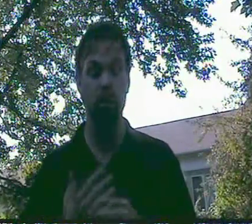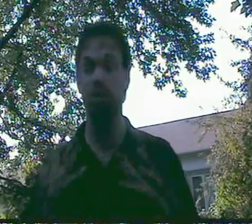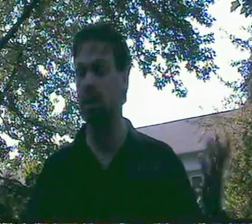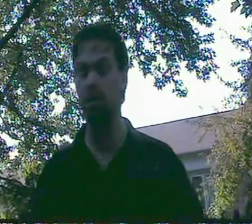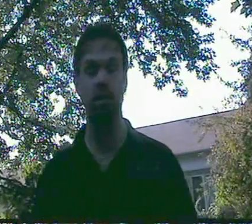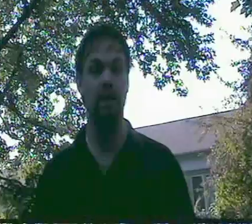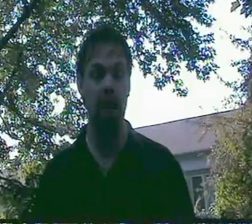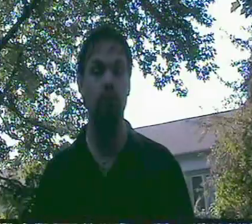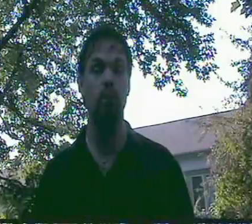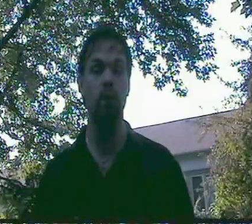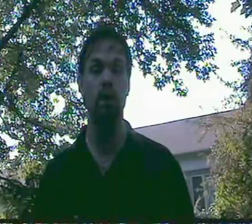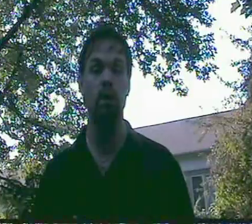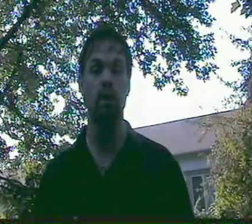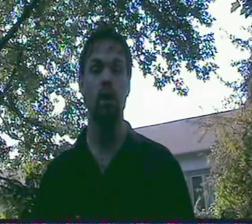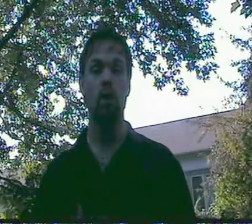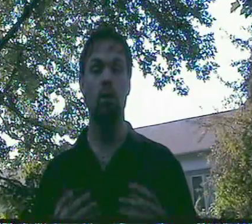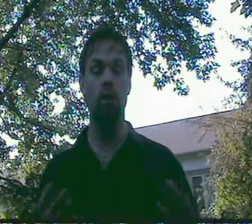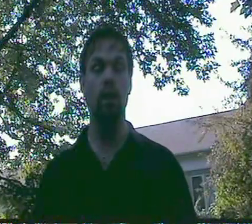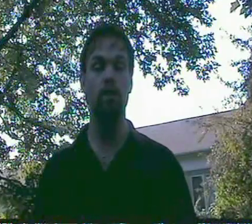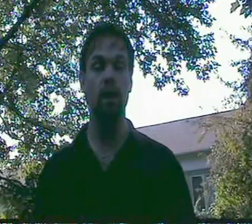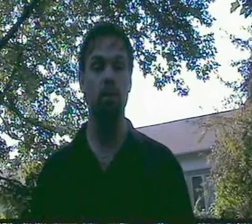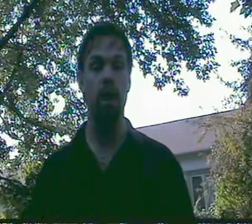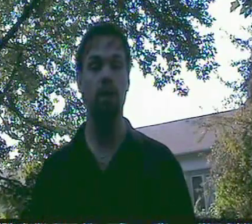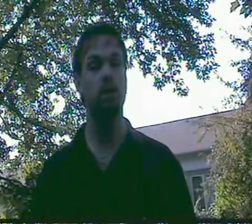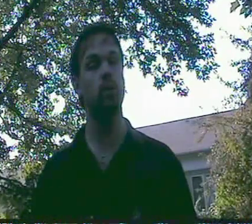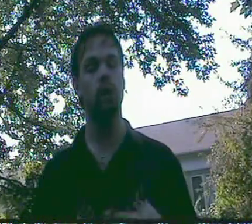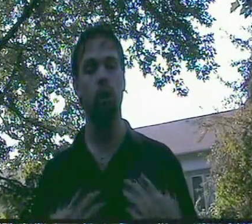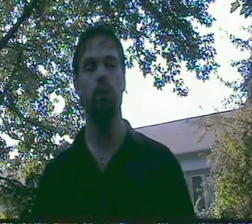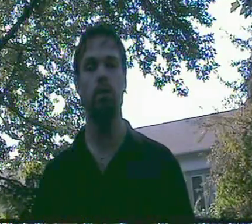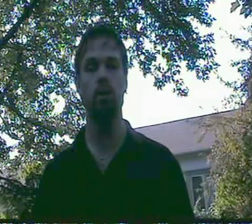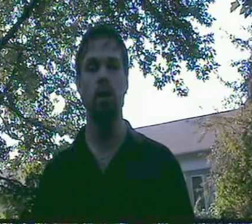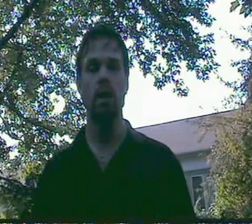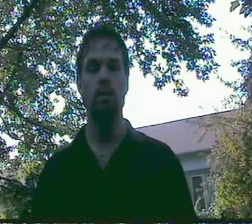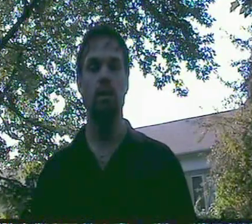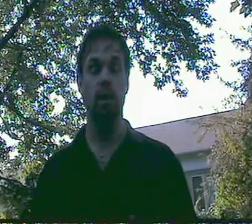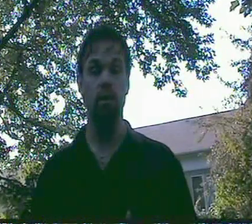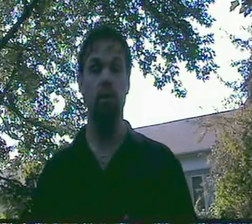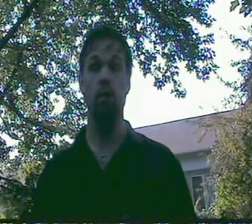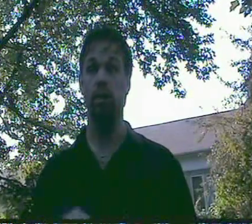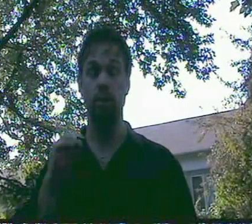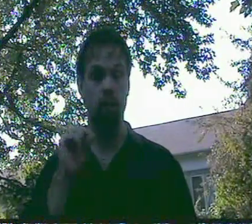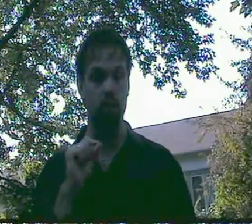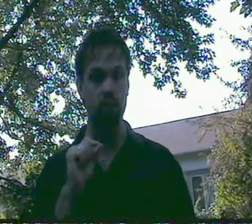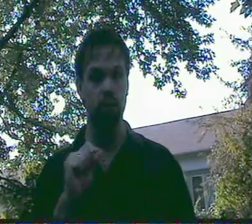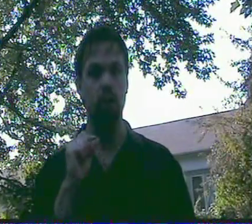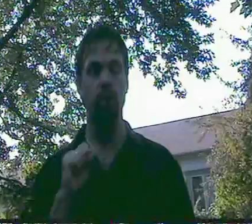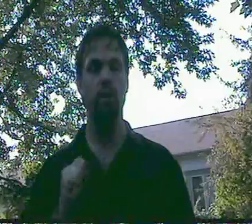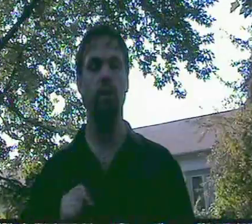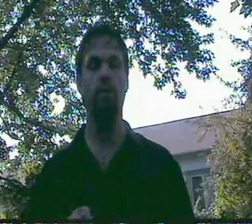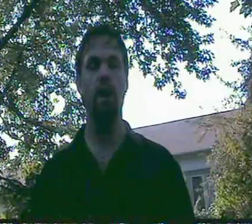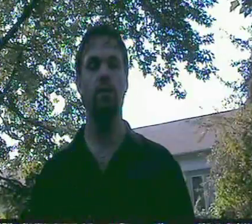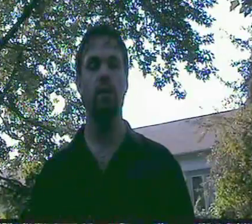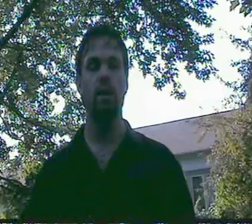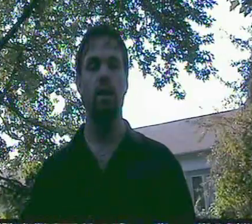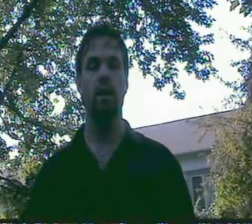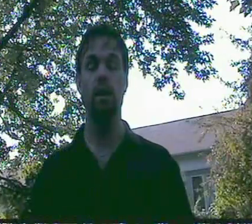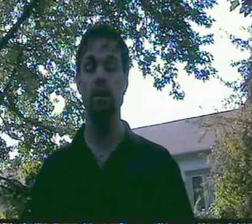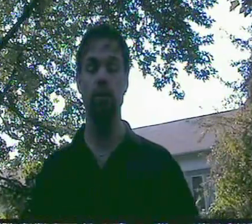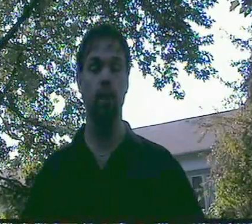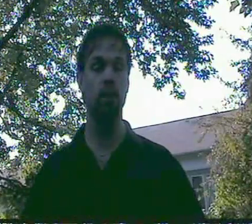people need this now. So we're hurrying up to get a package out to help people because I think the crisis is coming very, very fast. And it's frankly,